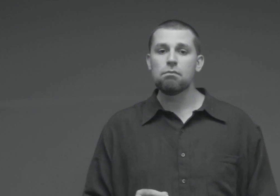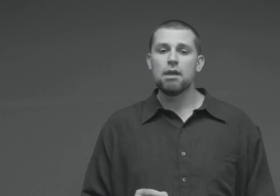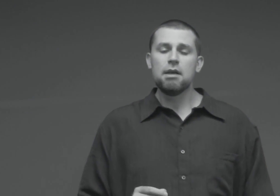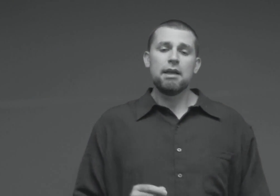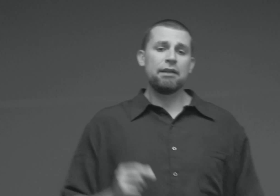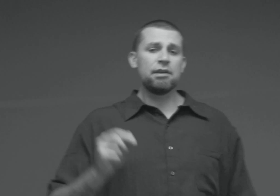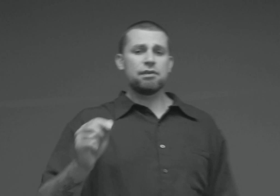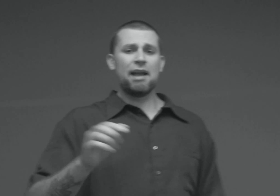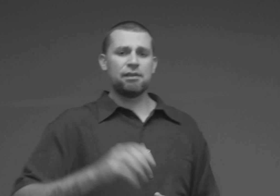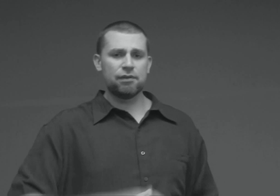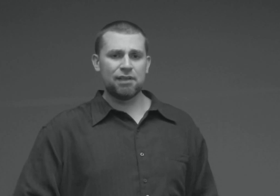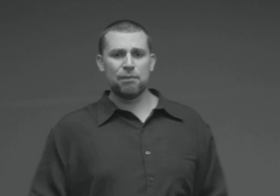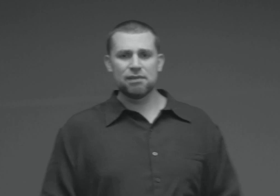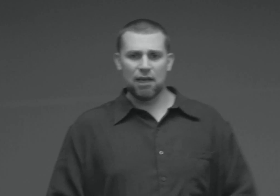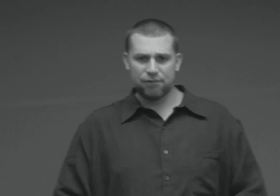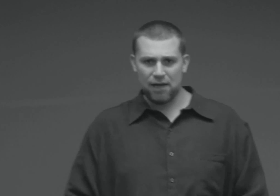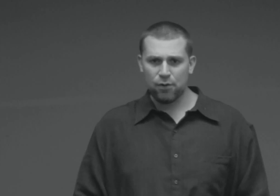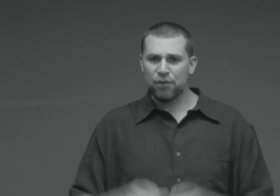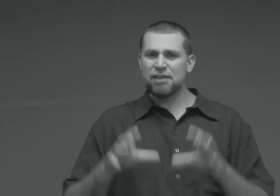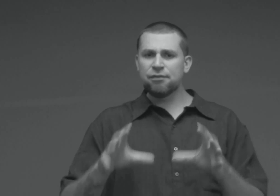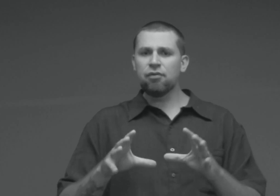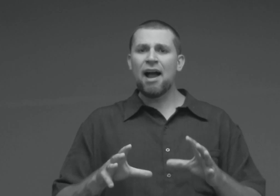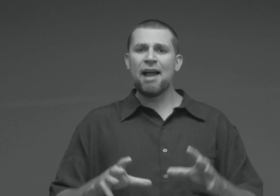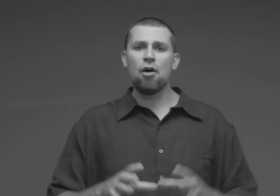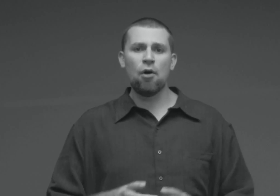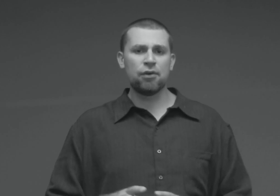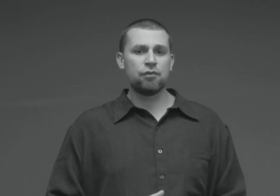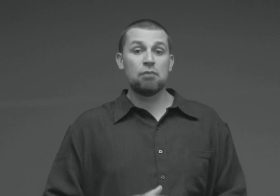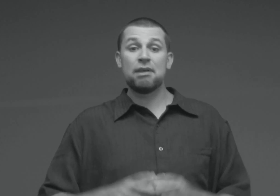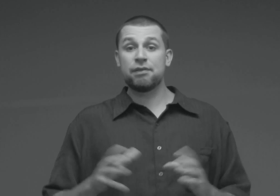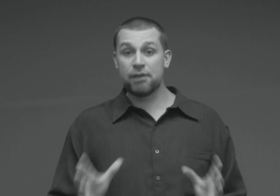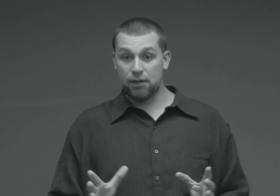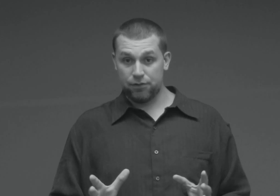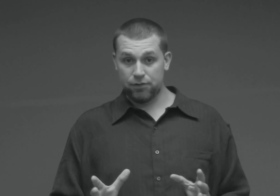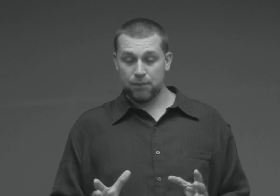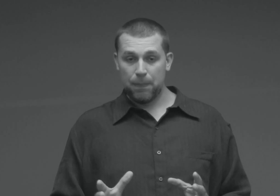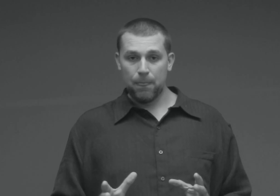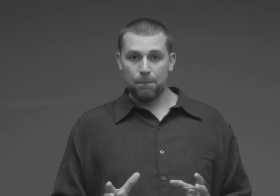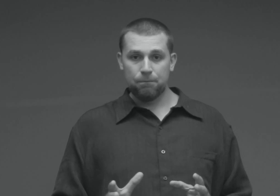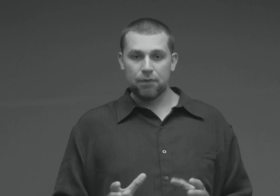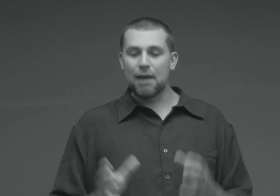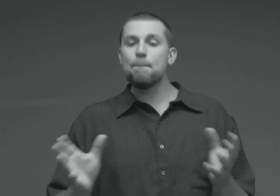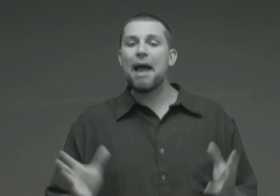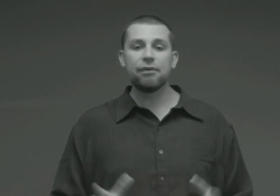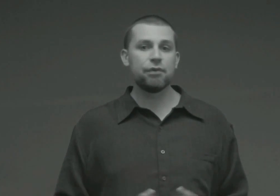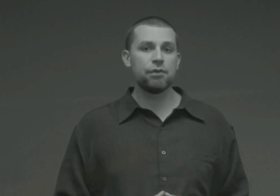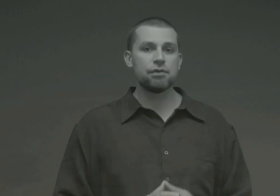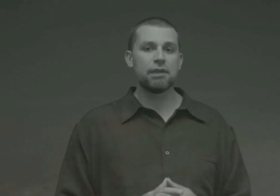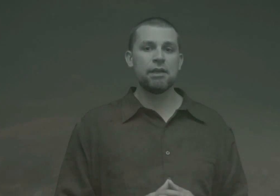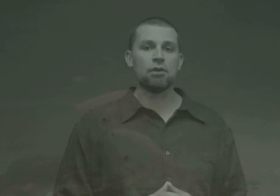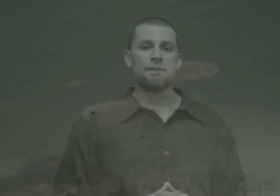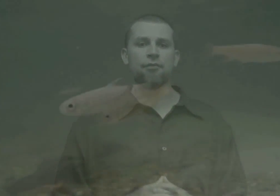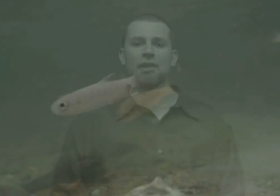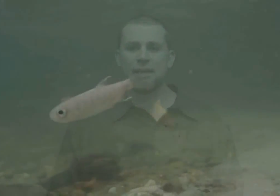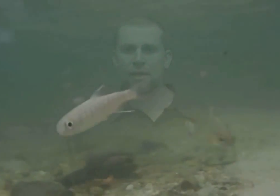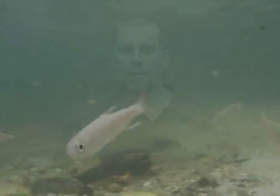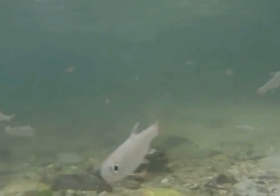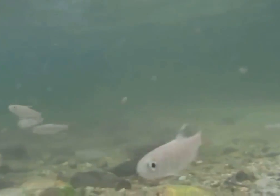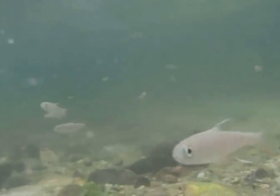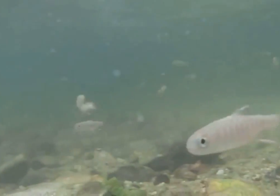In this stage of the salmon's life cycle, these fry are extremely skittish. They master the skill of fleeing and hiding